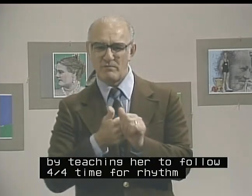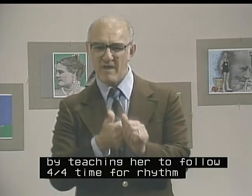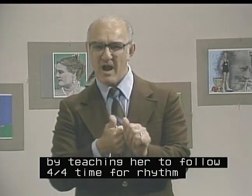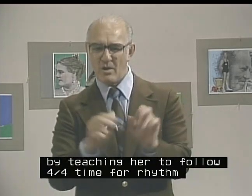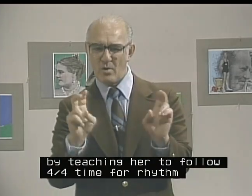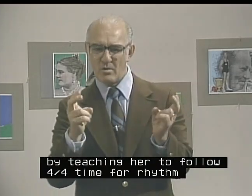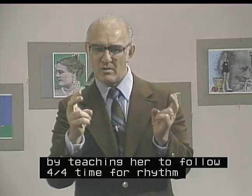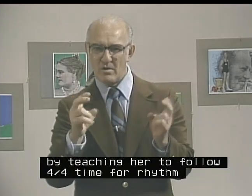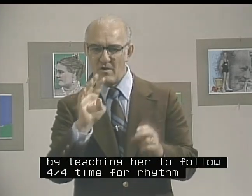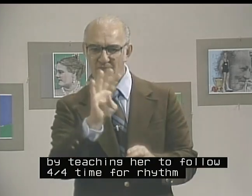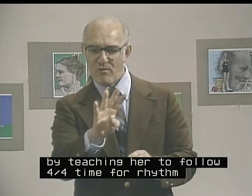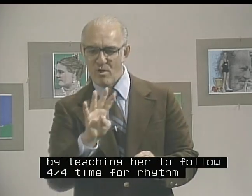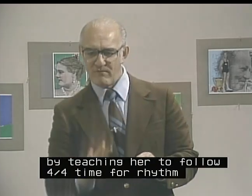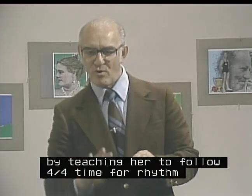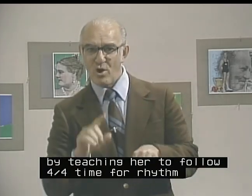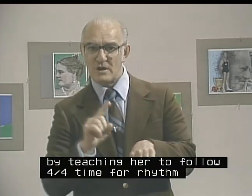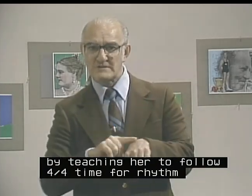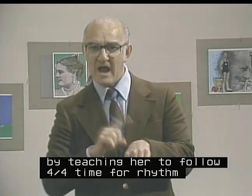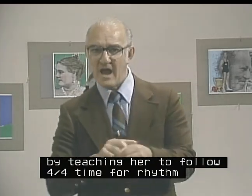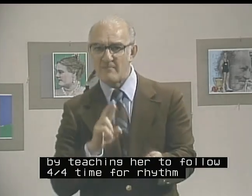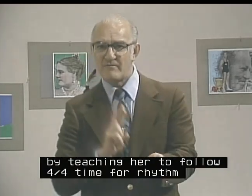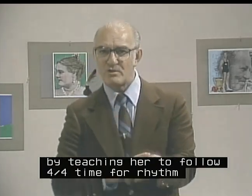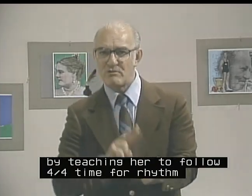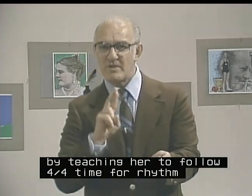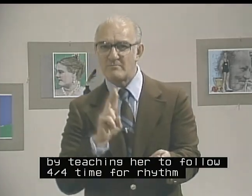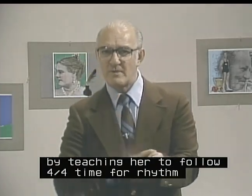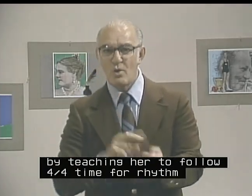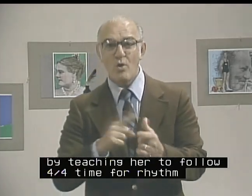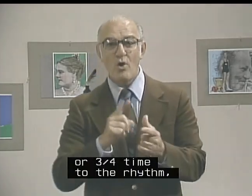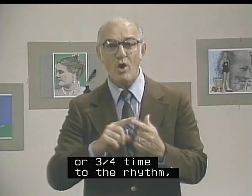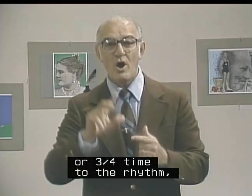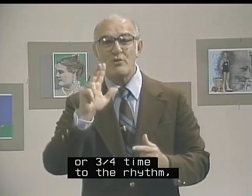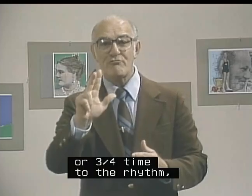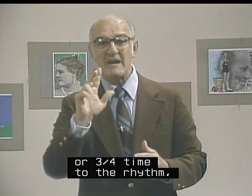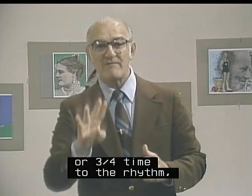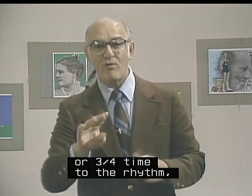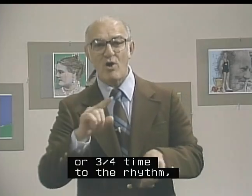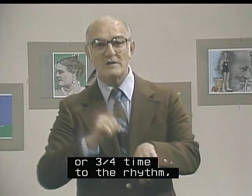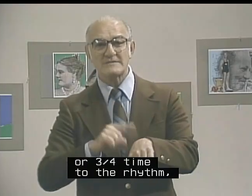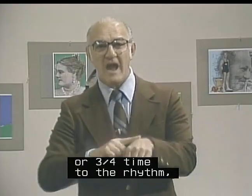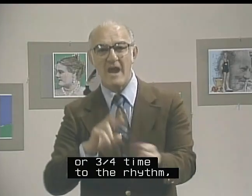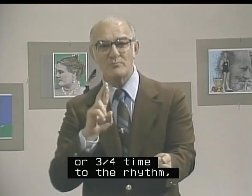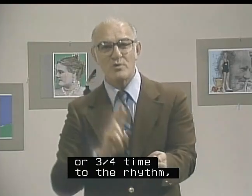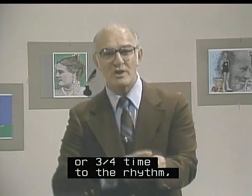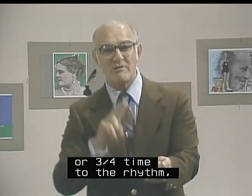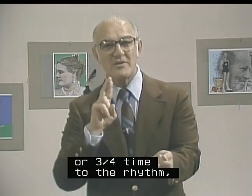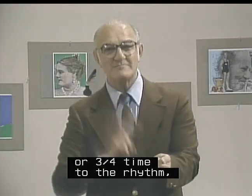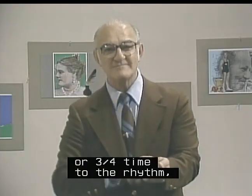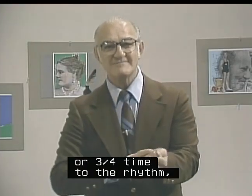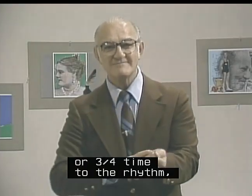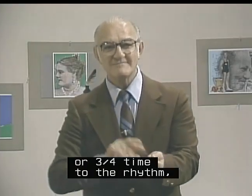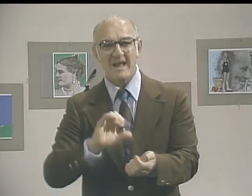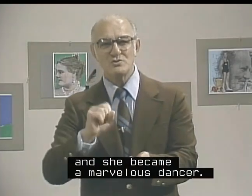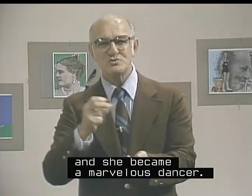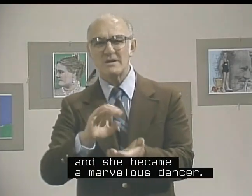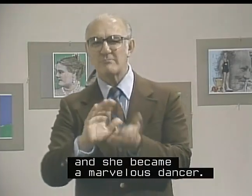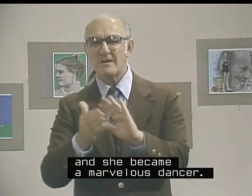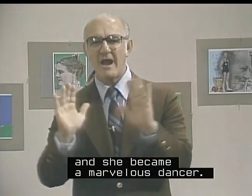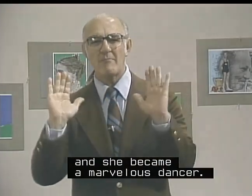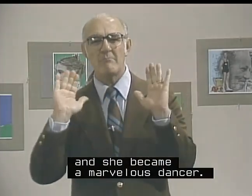follow a four-fourth time for rhythm or three-fourth time to the rhythm. And she became a